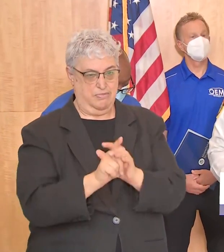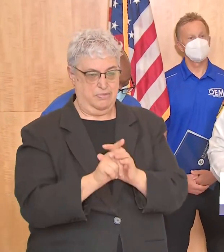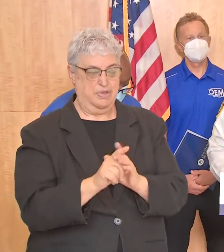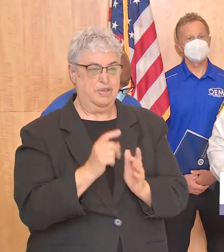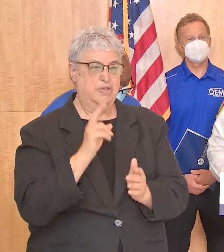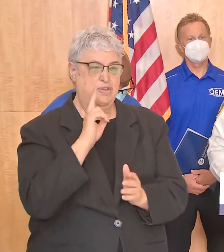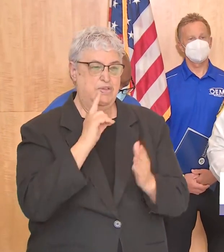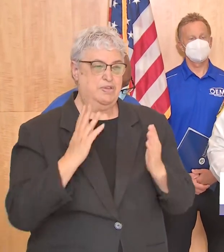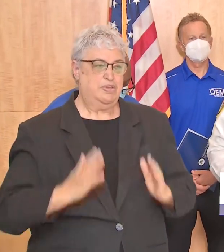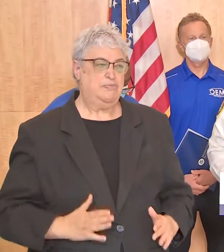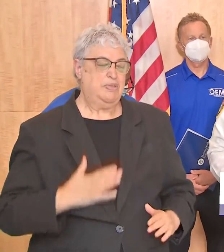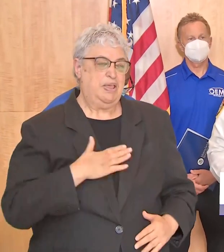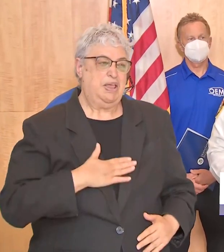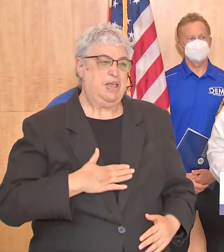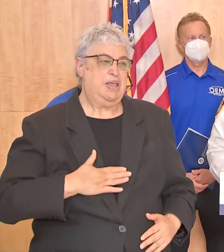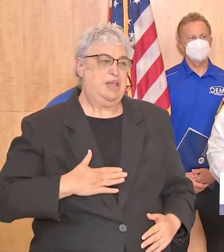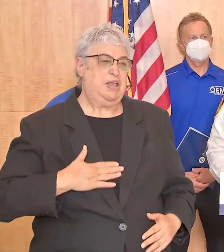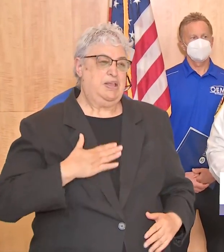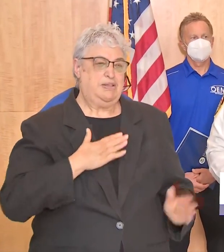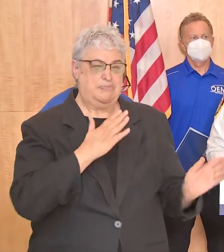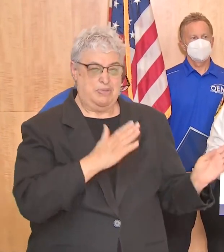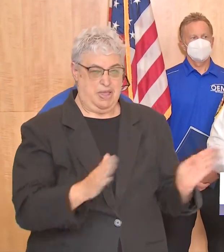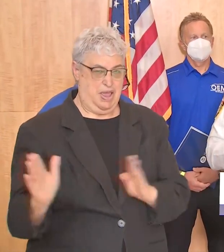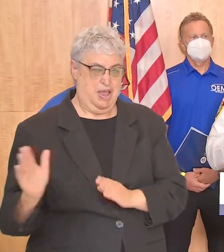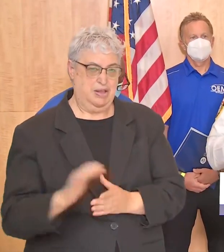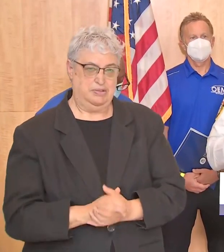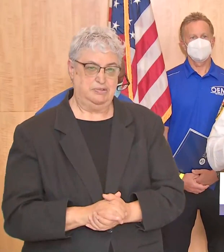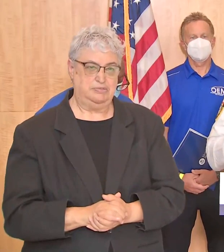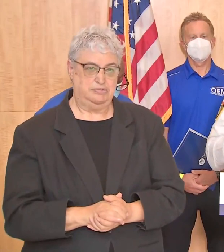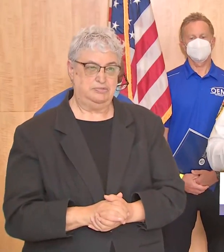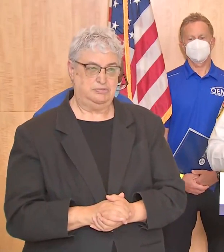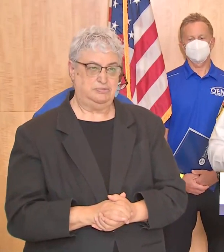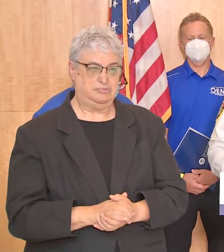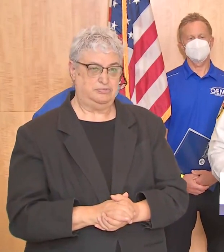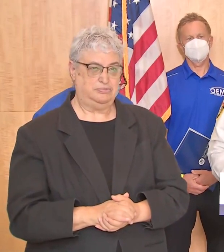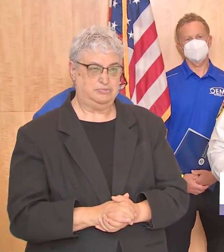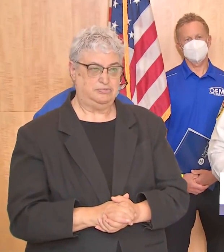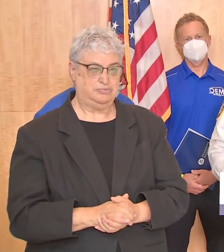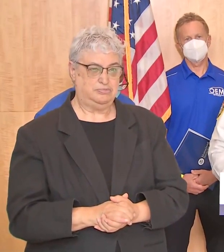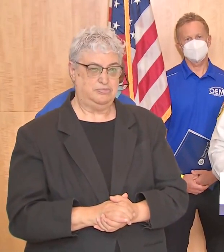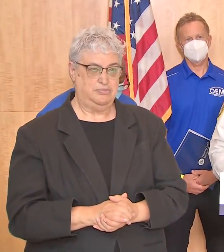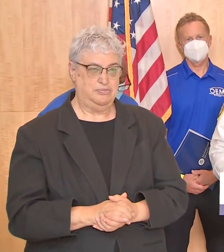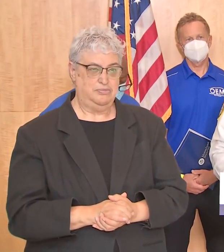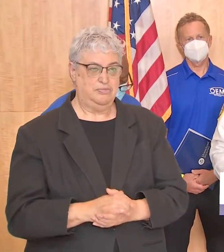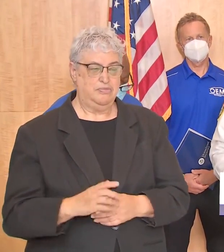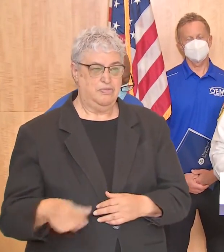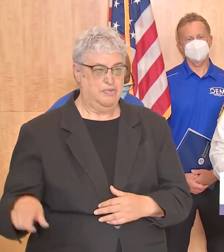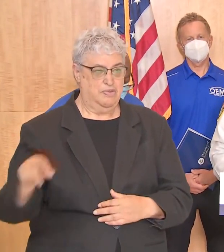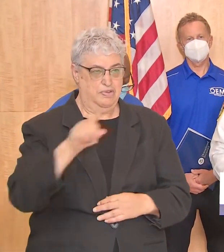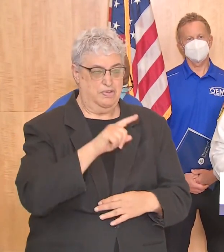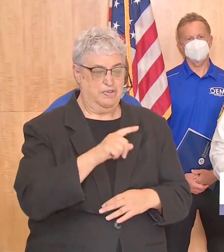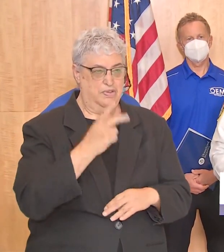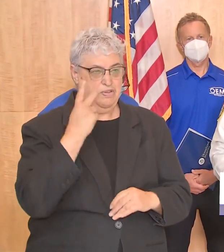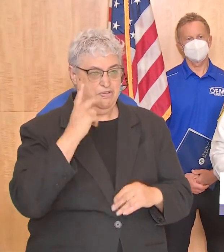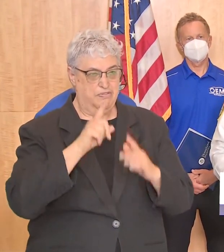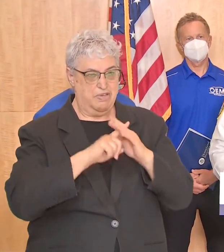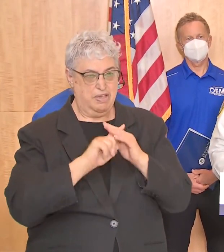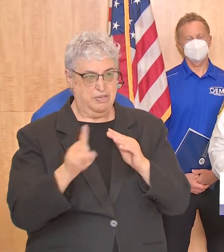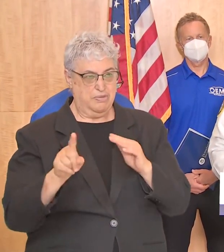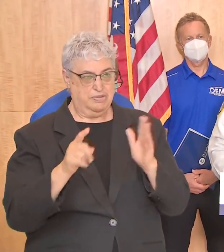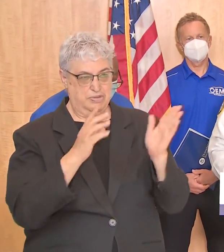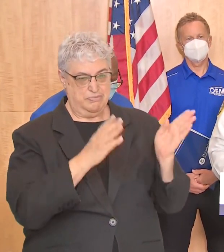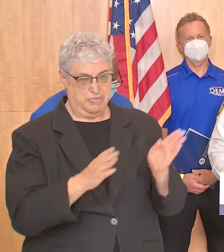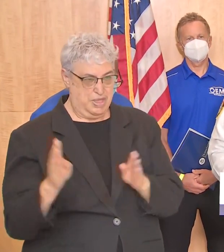to do exactly the same as the mayor mentioned um ask you that uh that you review your evacuation plan one more time